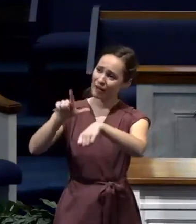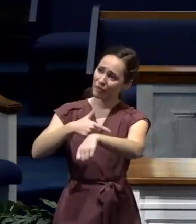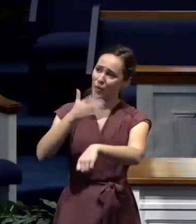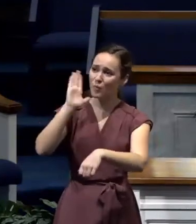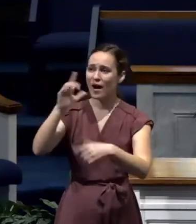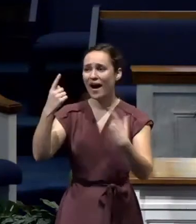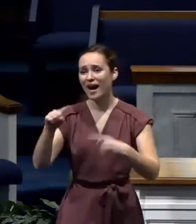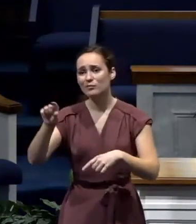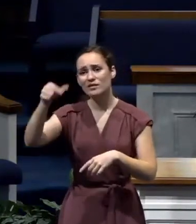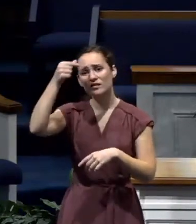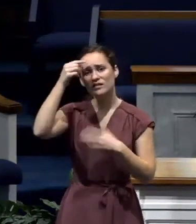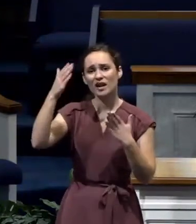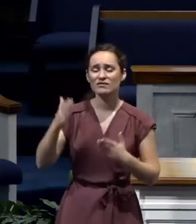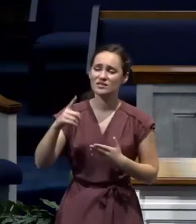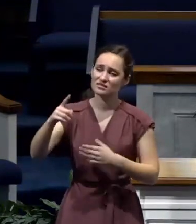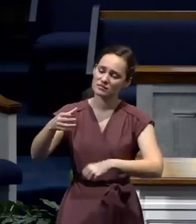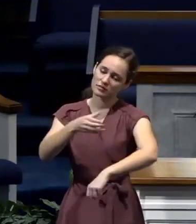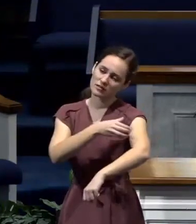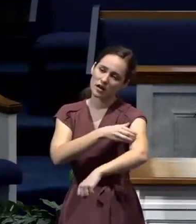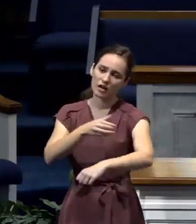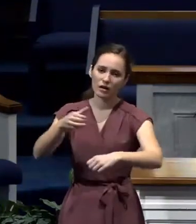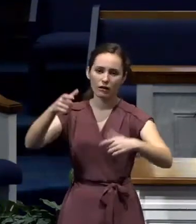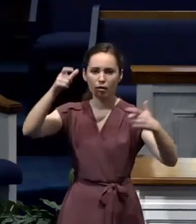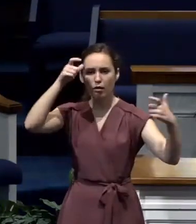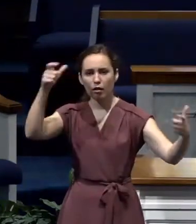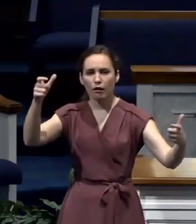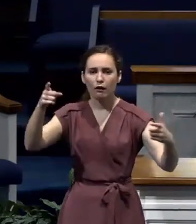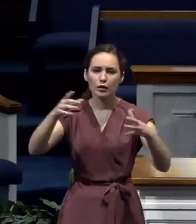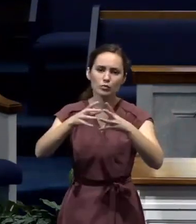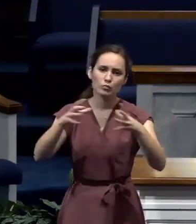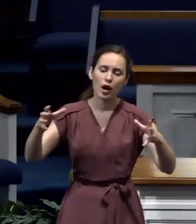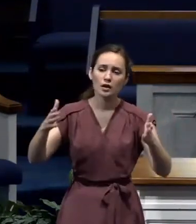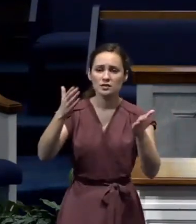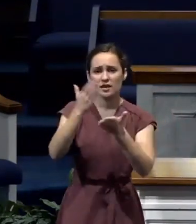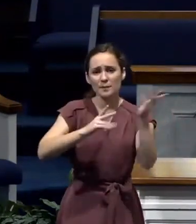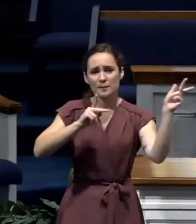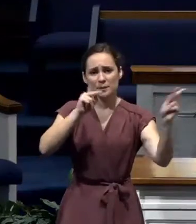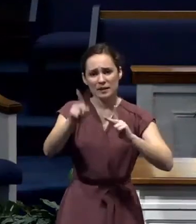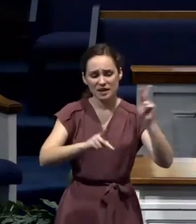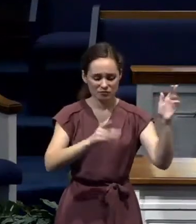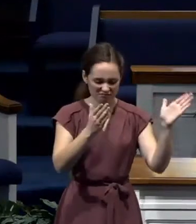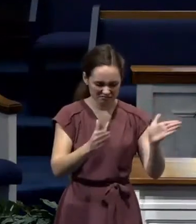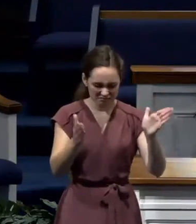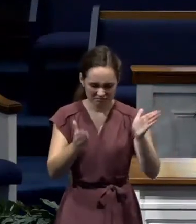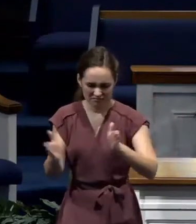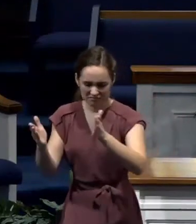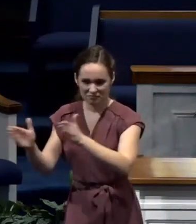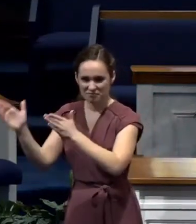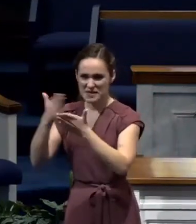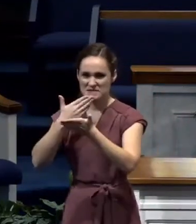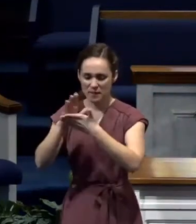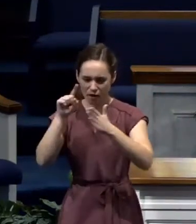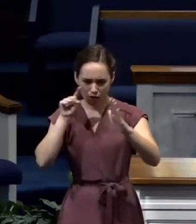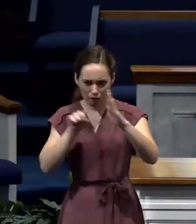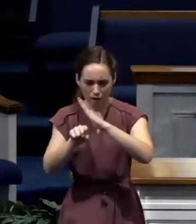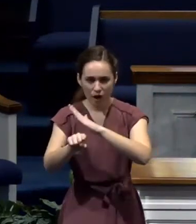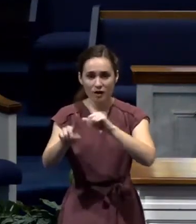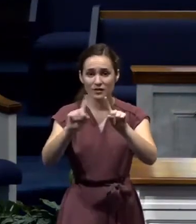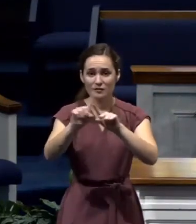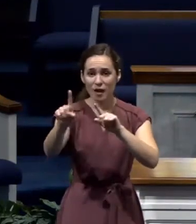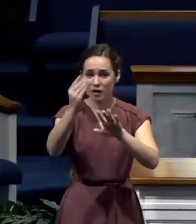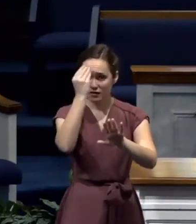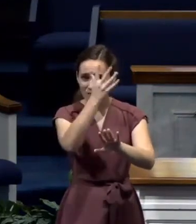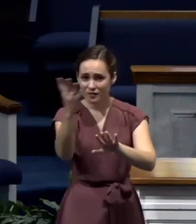much power to make us do this. And there are people that are plotting, you know, to do this and that. And friend, listen, remember